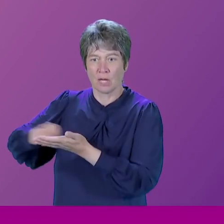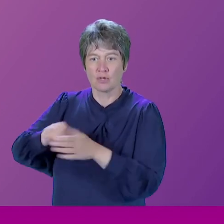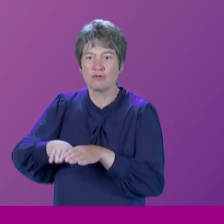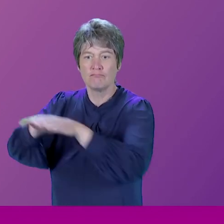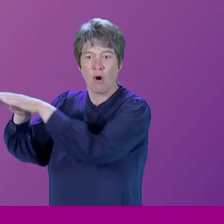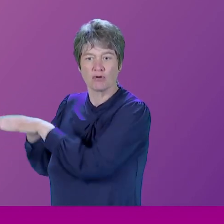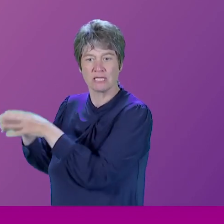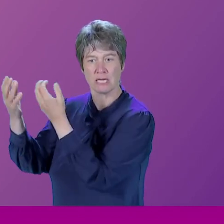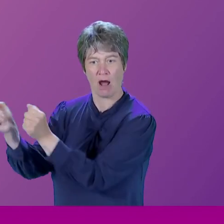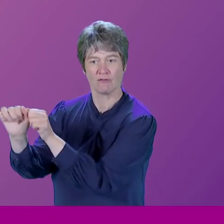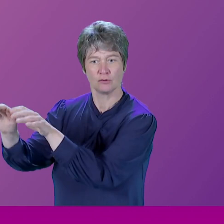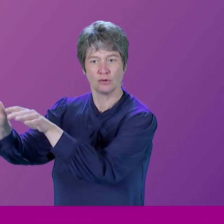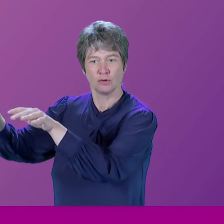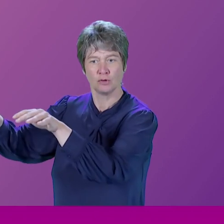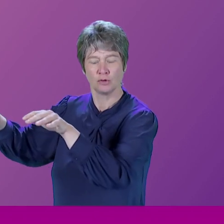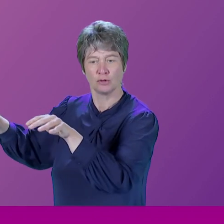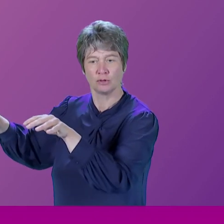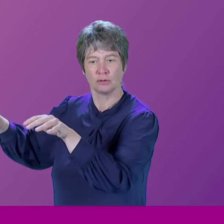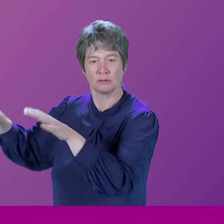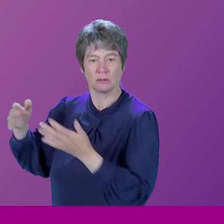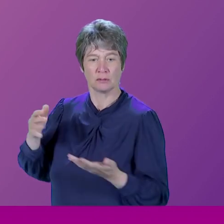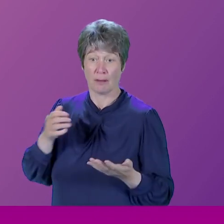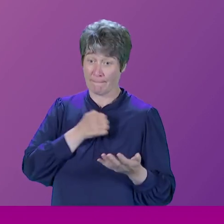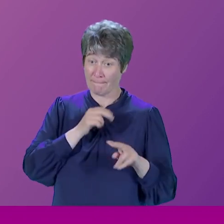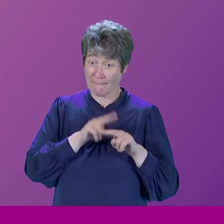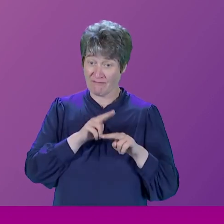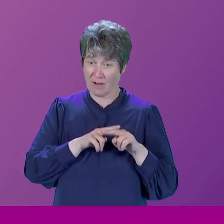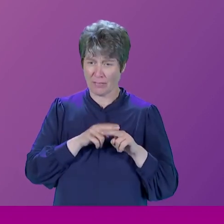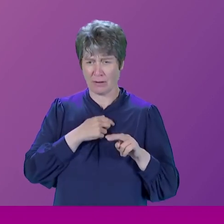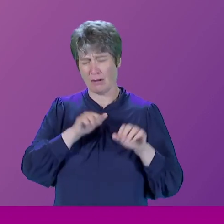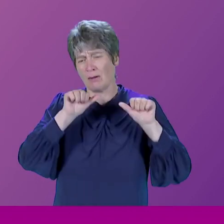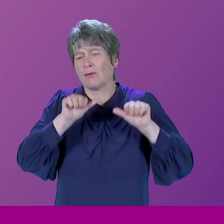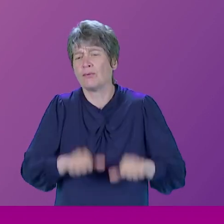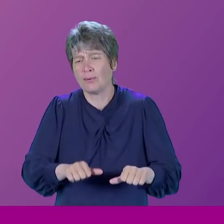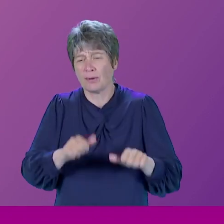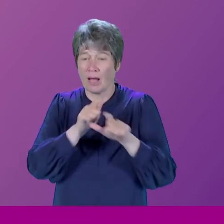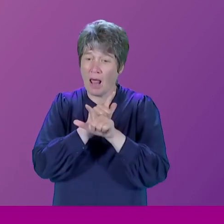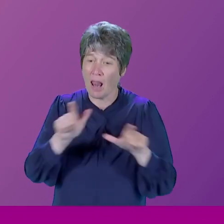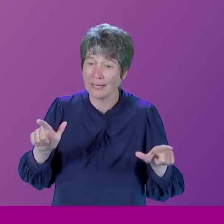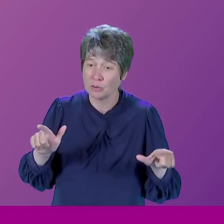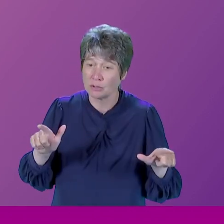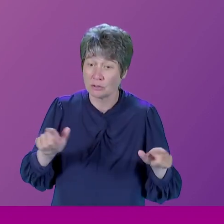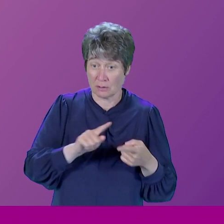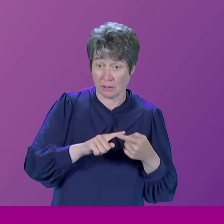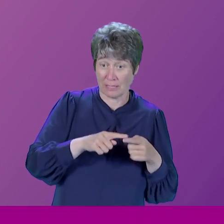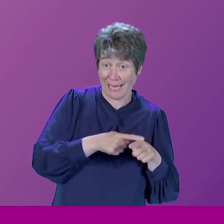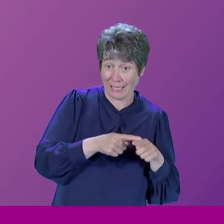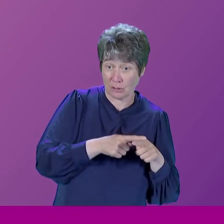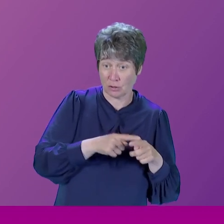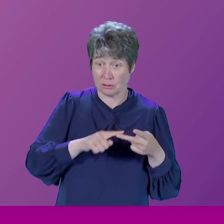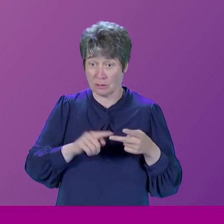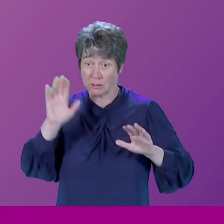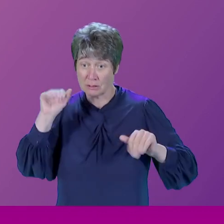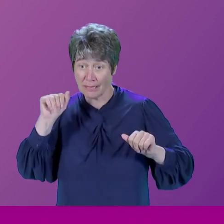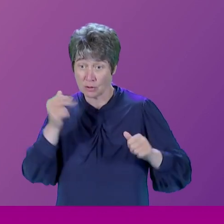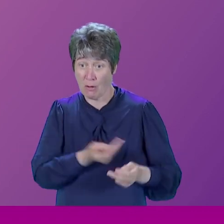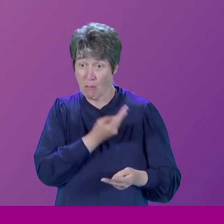wasn't a particularly fair-minded man, he had a terrific love of language, both English and Spanish. And I remember in the early days, my